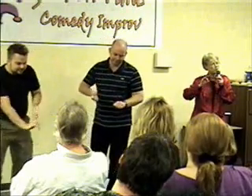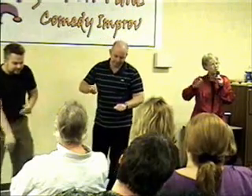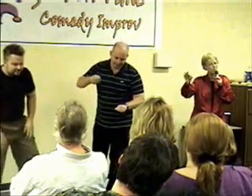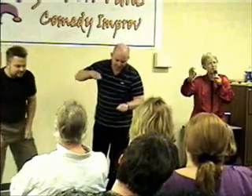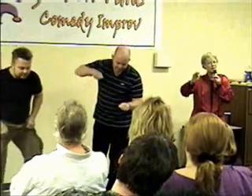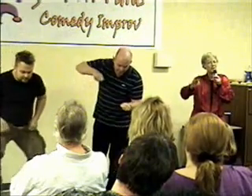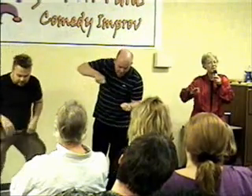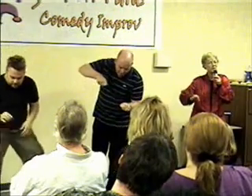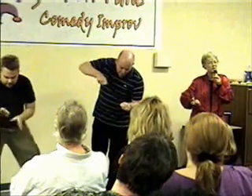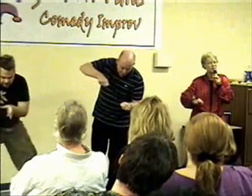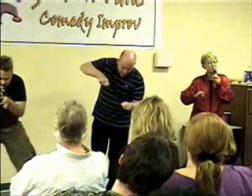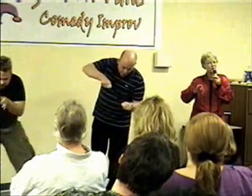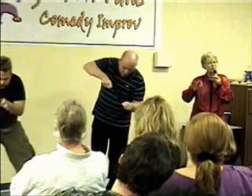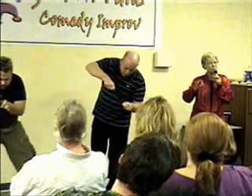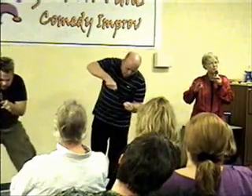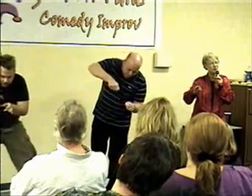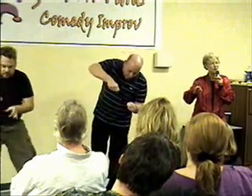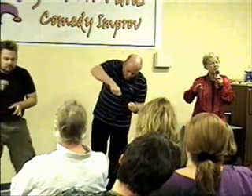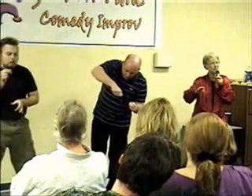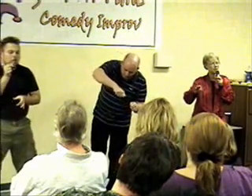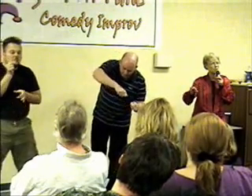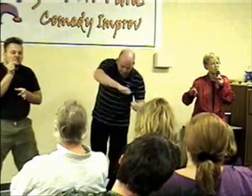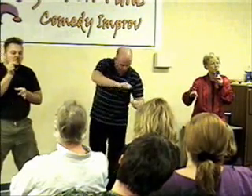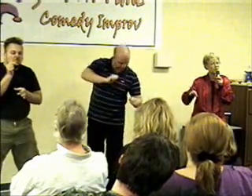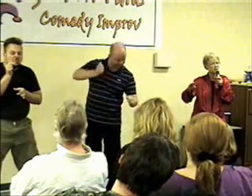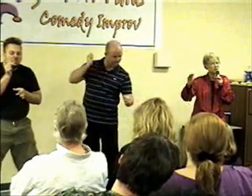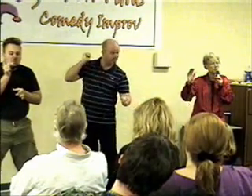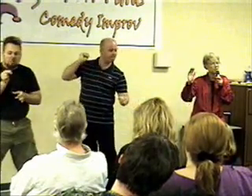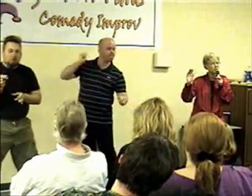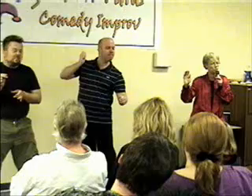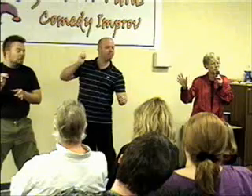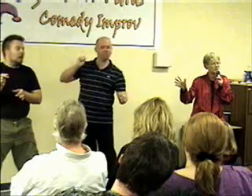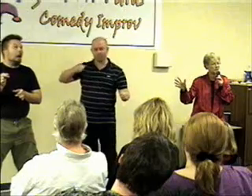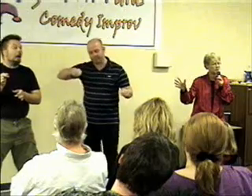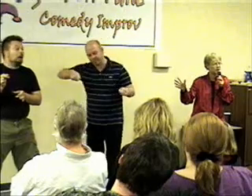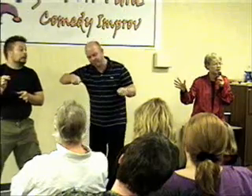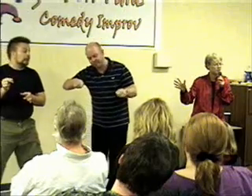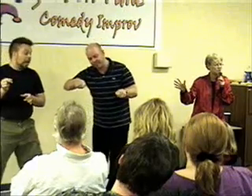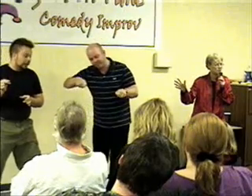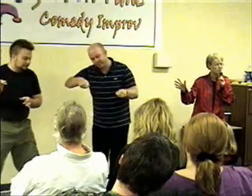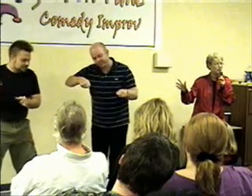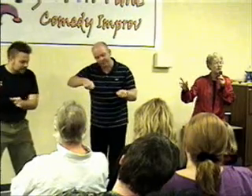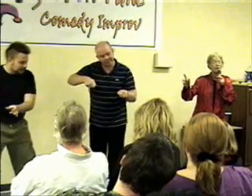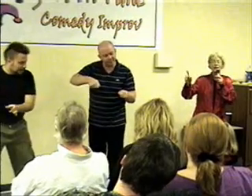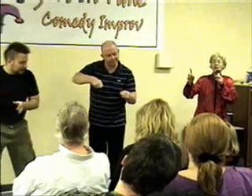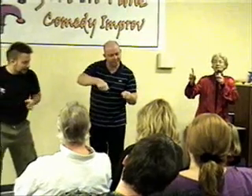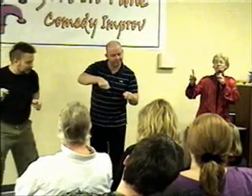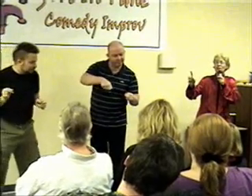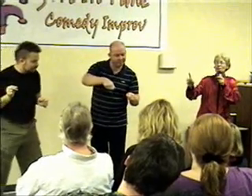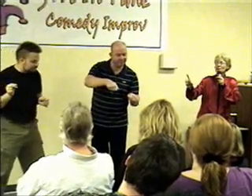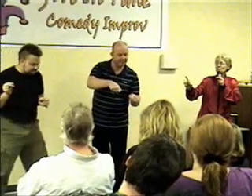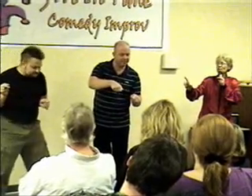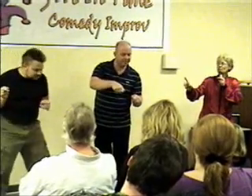start what he's going to say with the letter B, and so on. This is a scene with 26 lines. If, however,